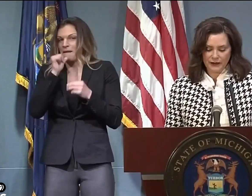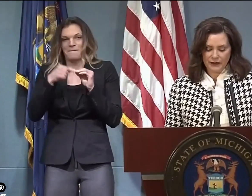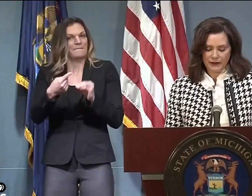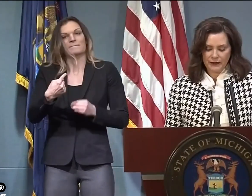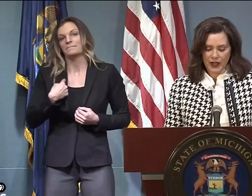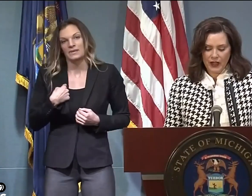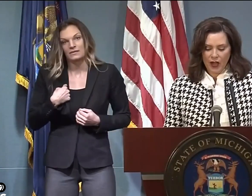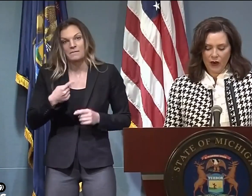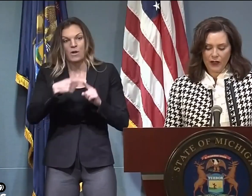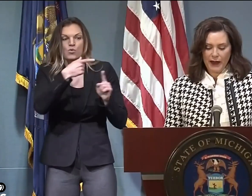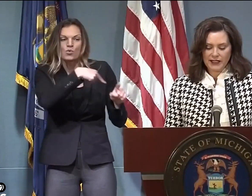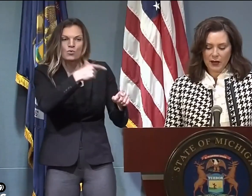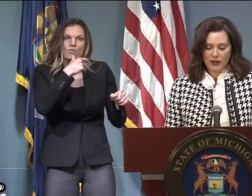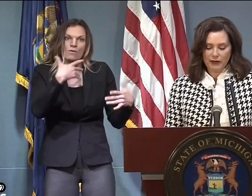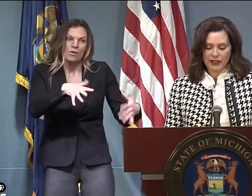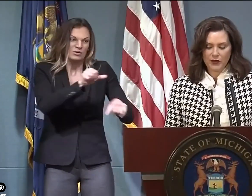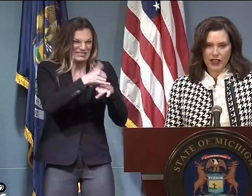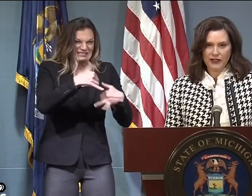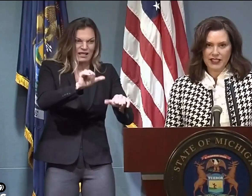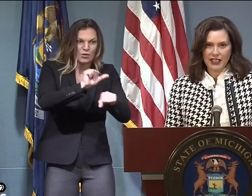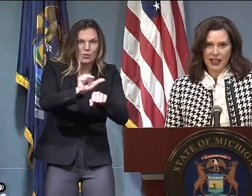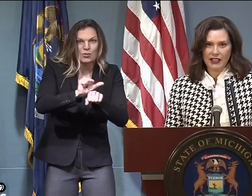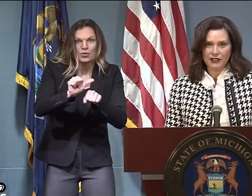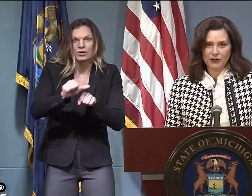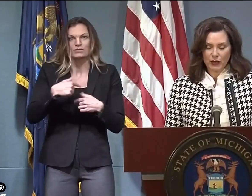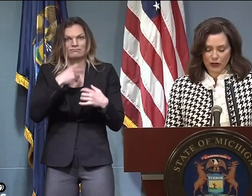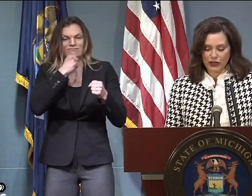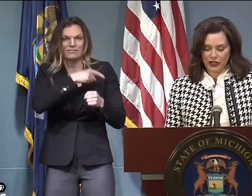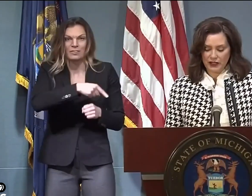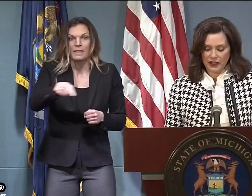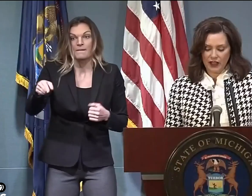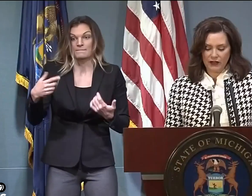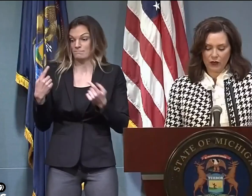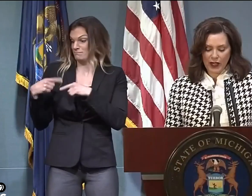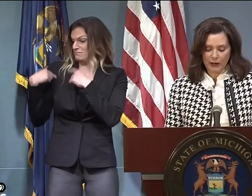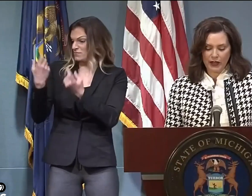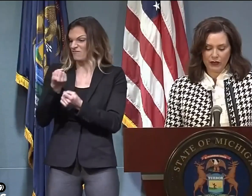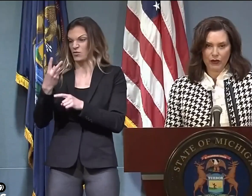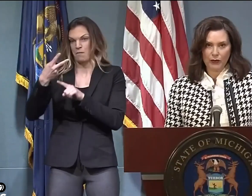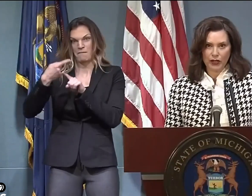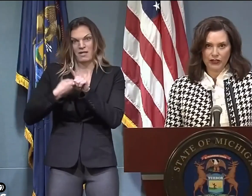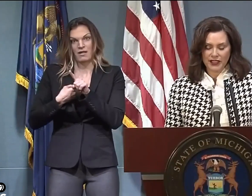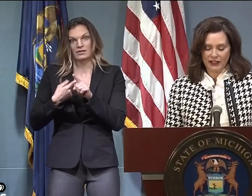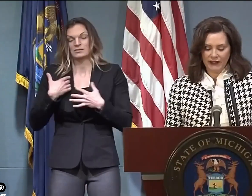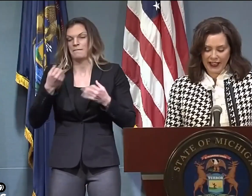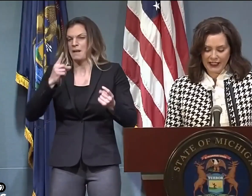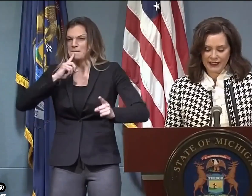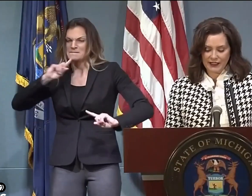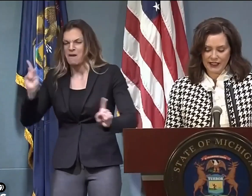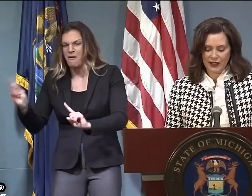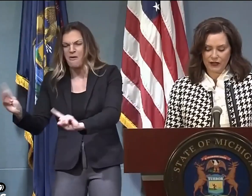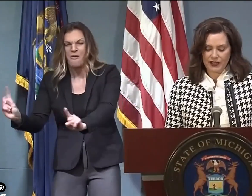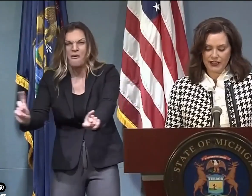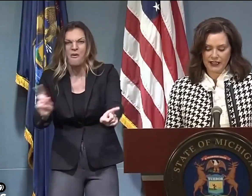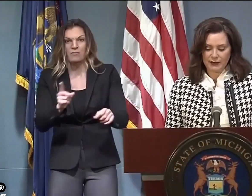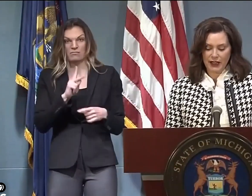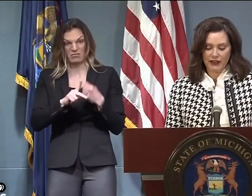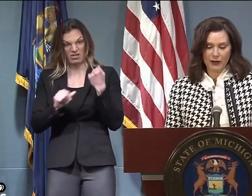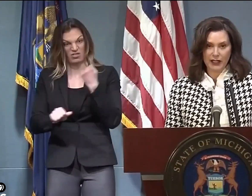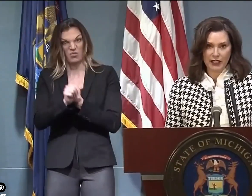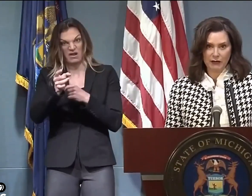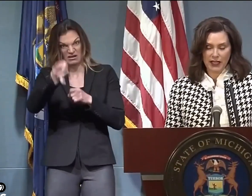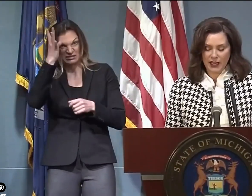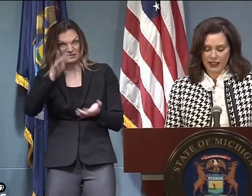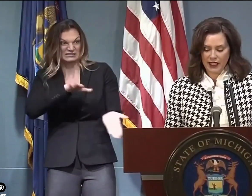lives on the line taking care of others. Over the past couple of months, we have seen an explosion of rampant rumors